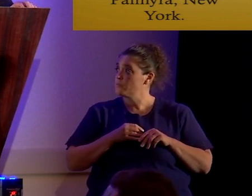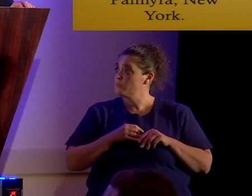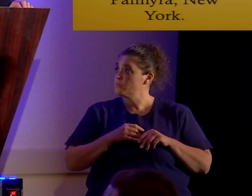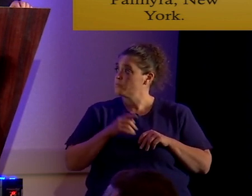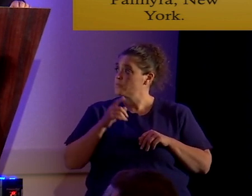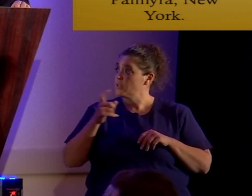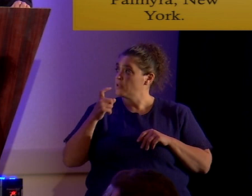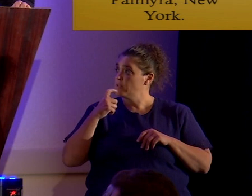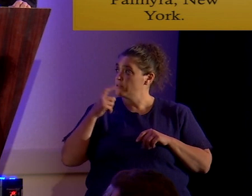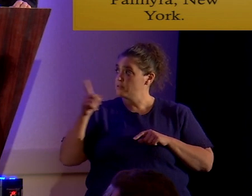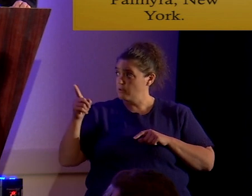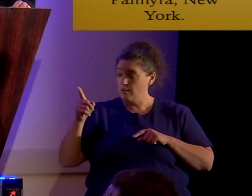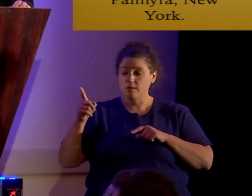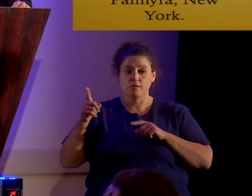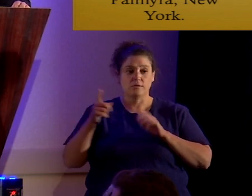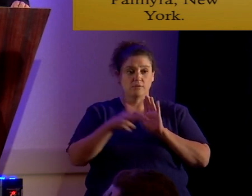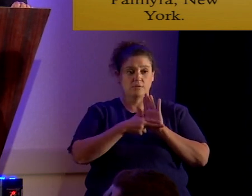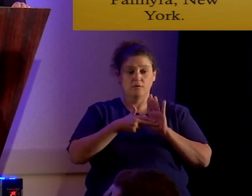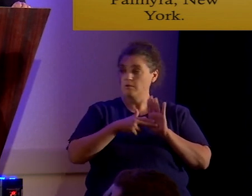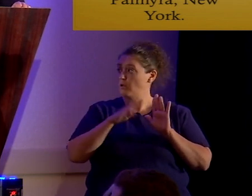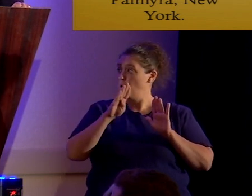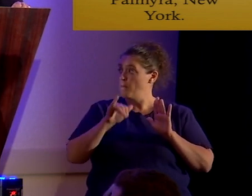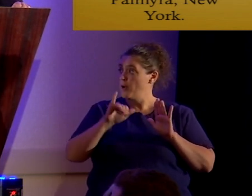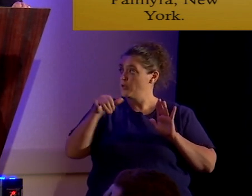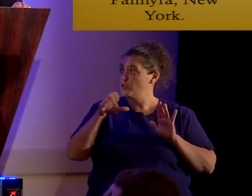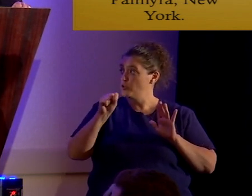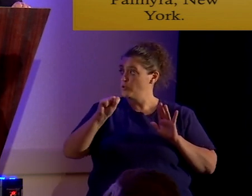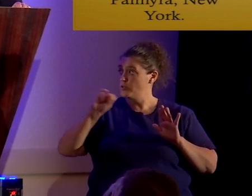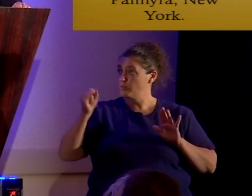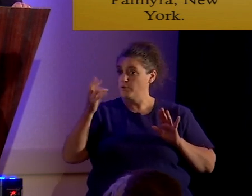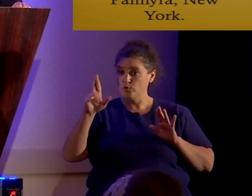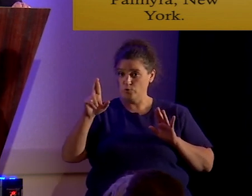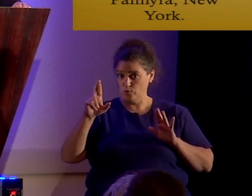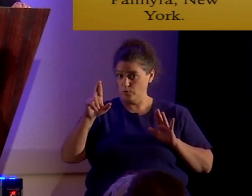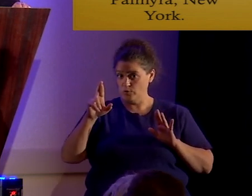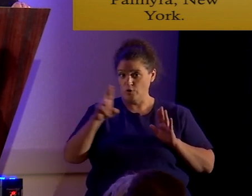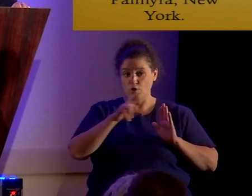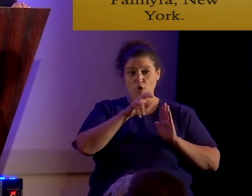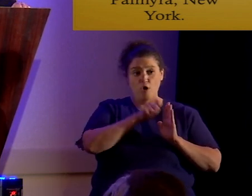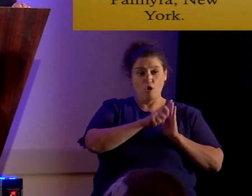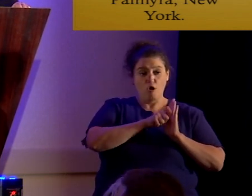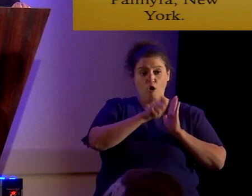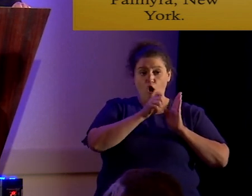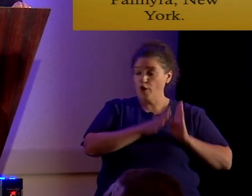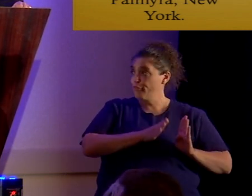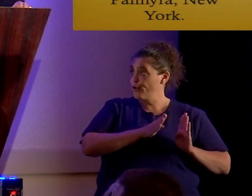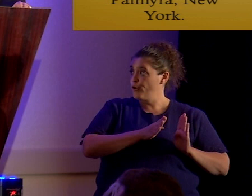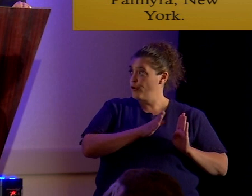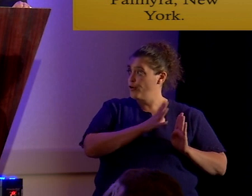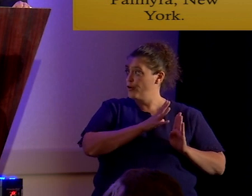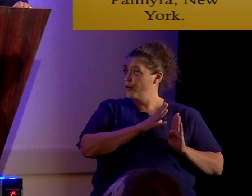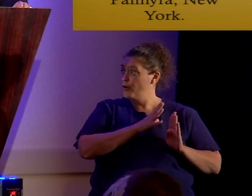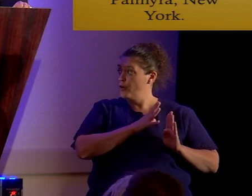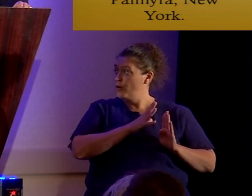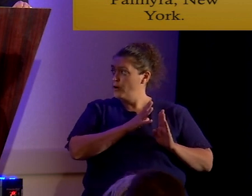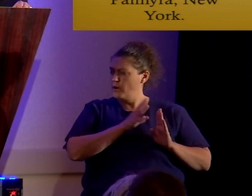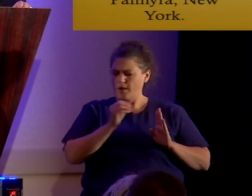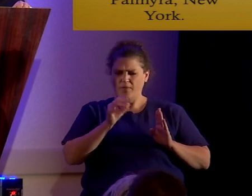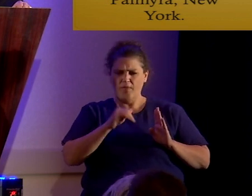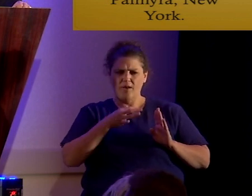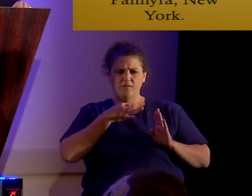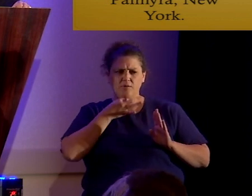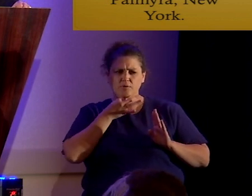it, it says here, um, by Joseph Smith, Jr., author, and very curious term,